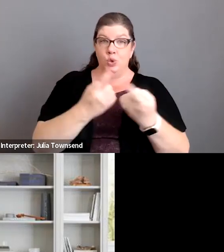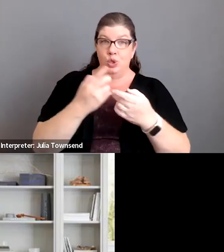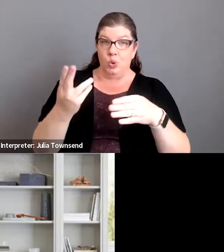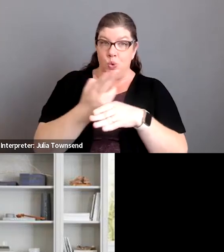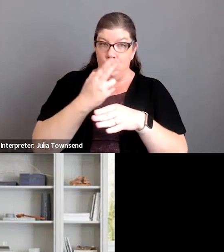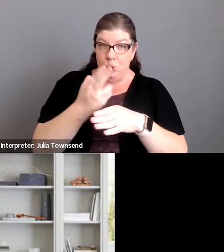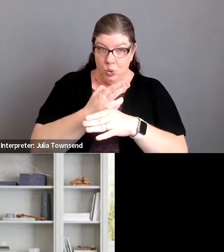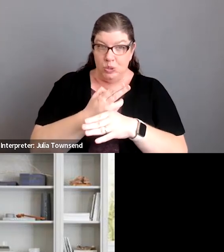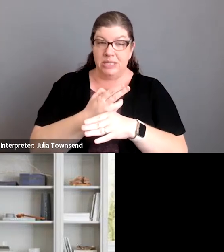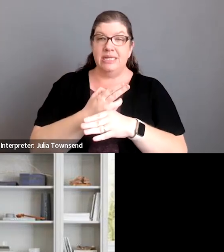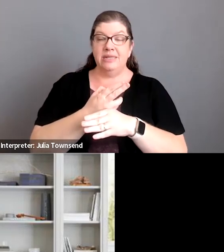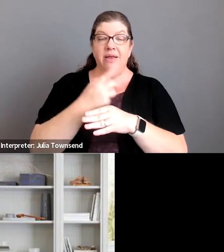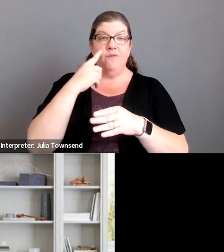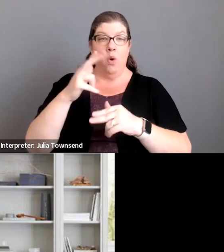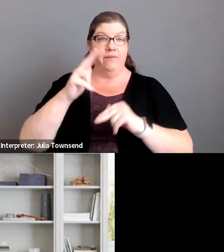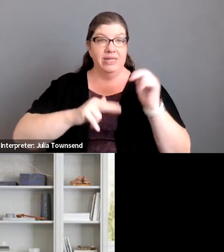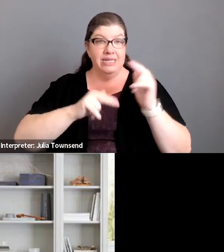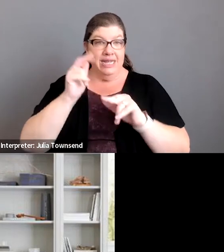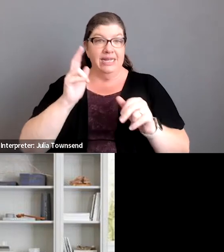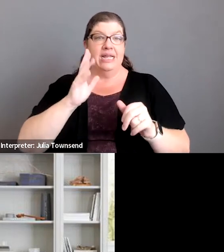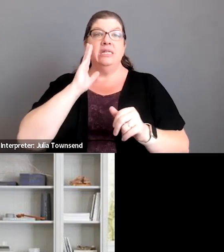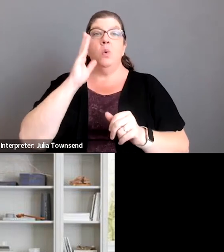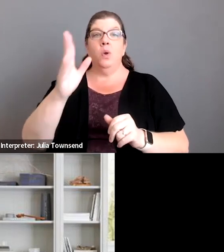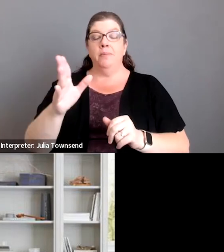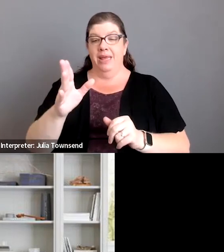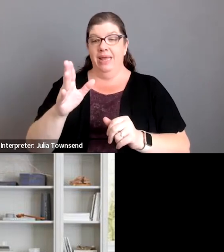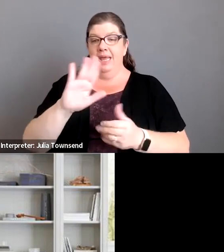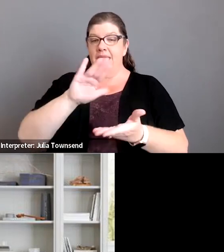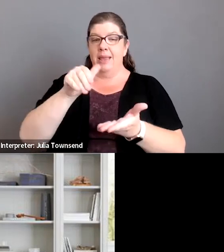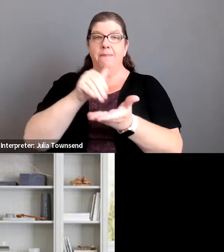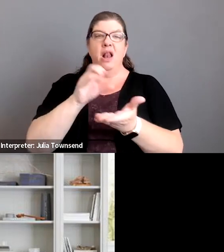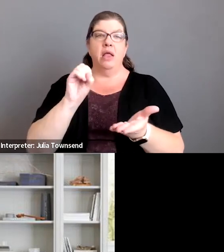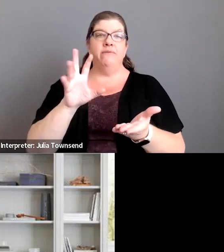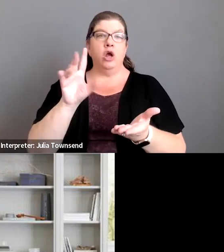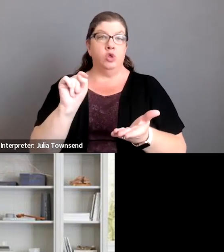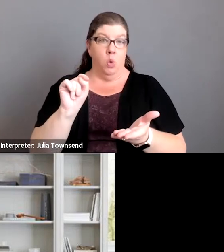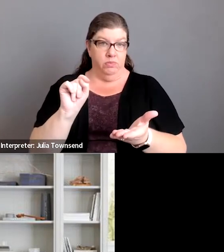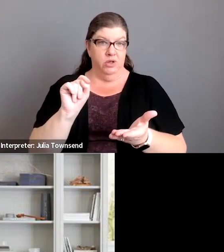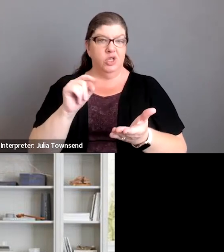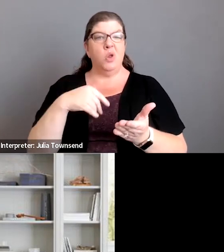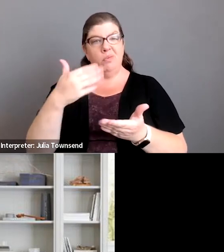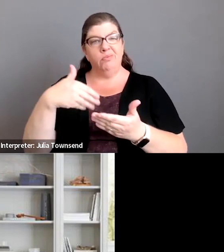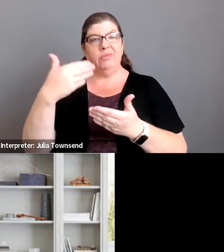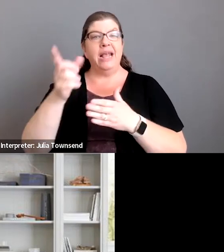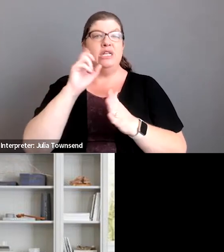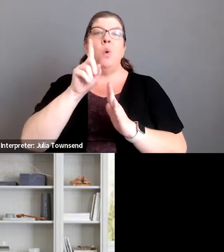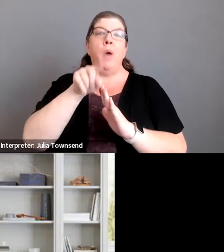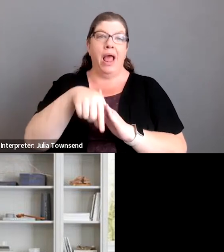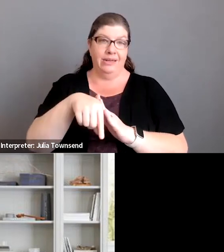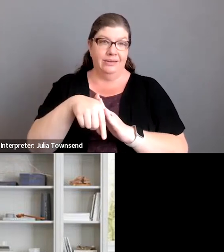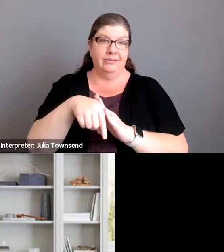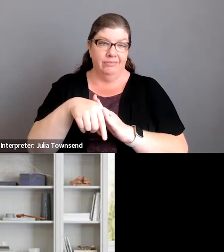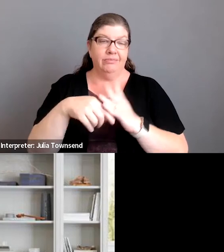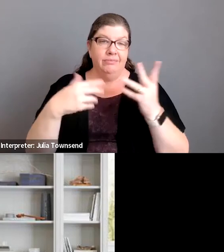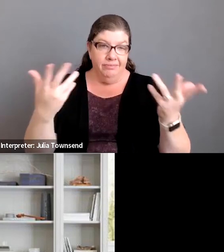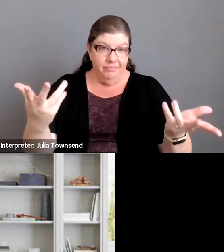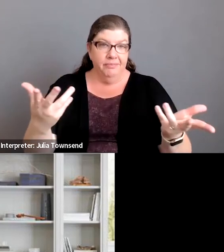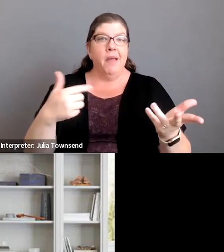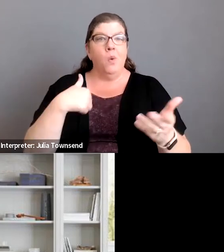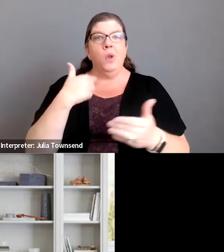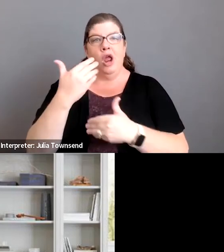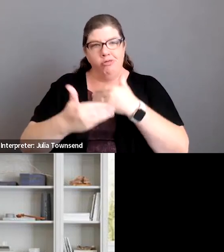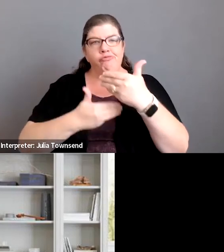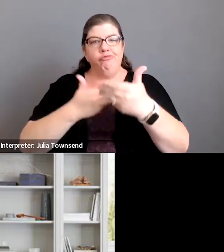use it to for our facilities it would be you know mid-october so it takes a little while um but